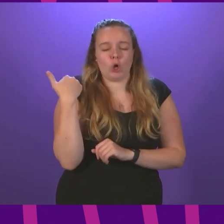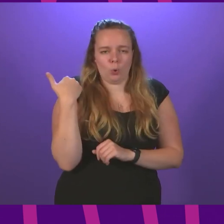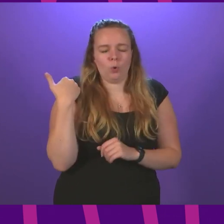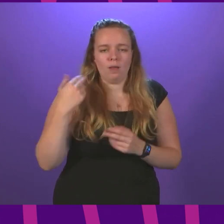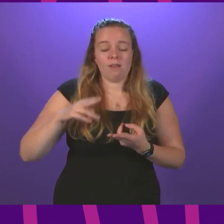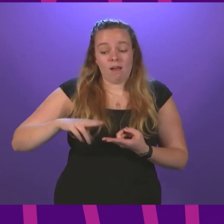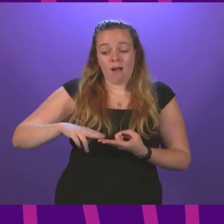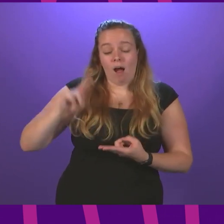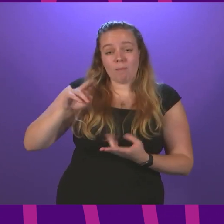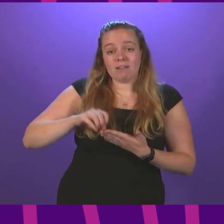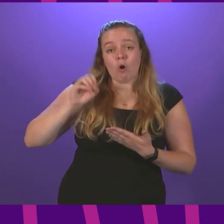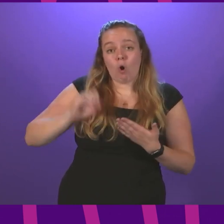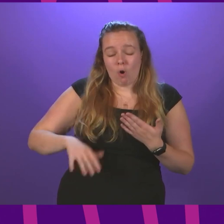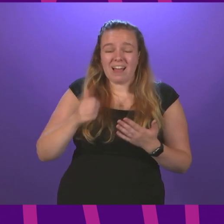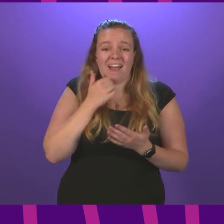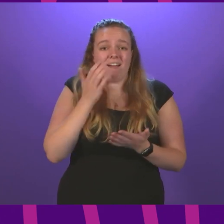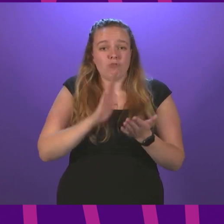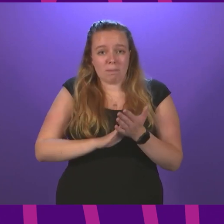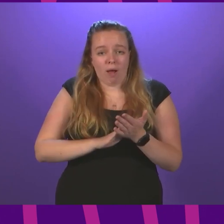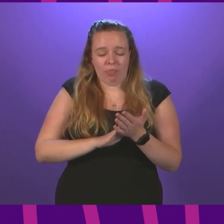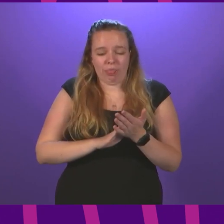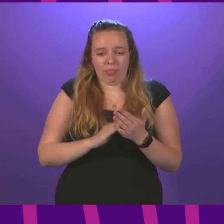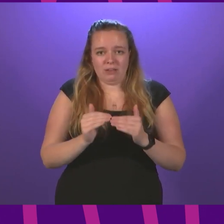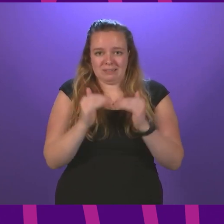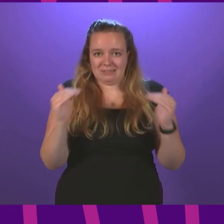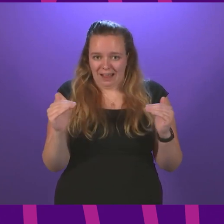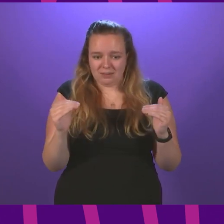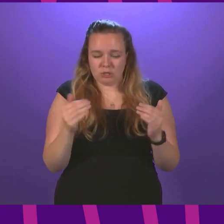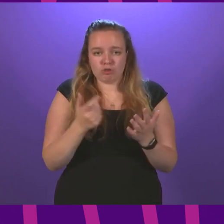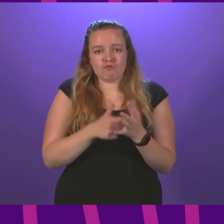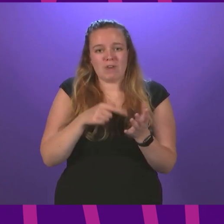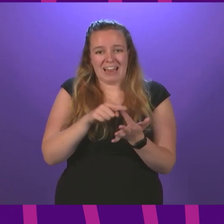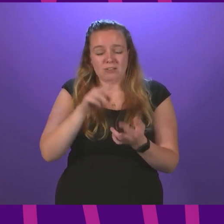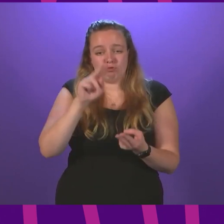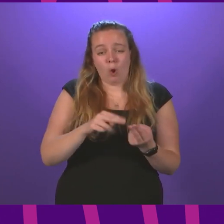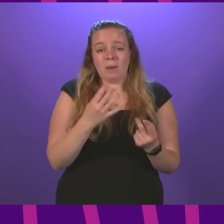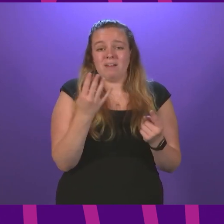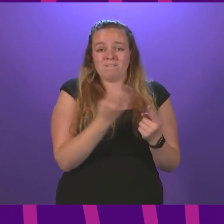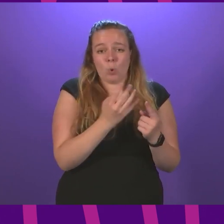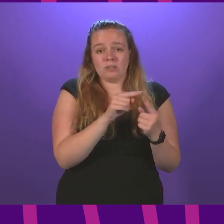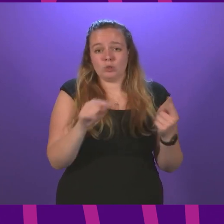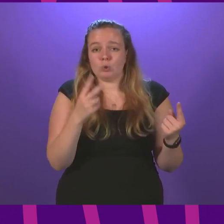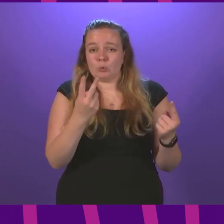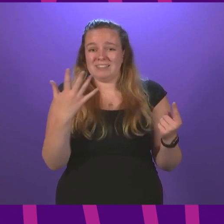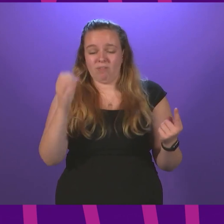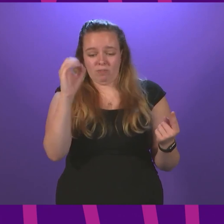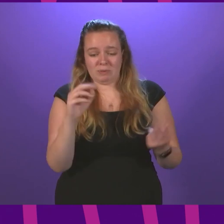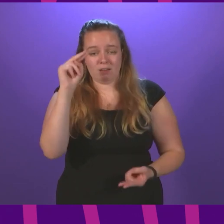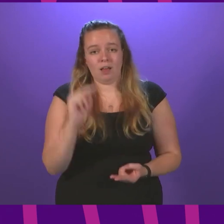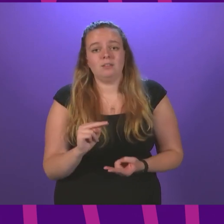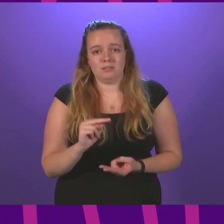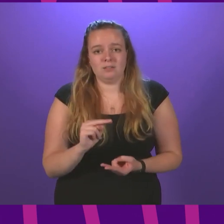uplift is removed, monthly standard UC allowance rates will drop by between 14 and 25 per cent.